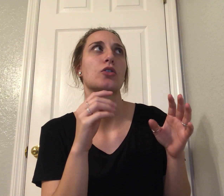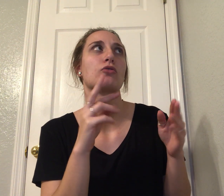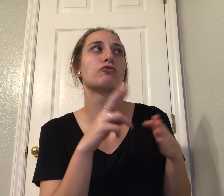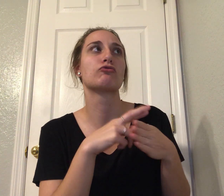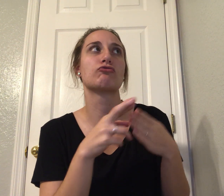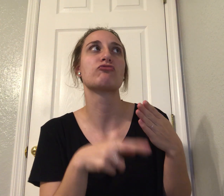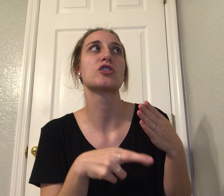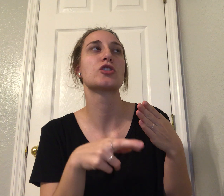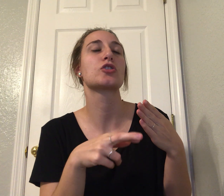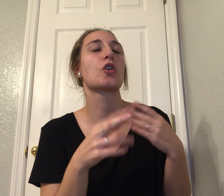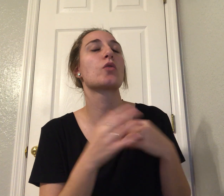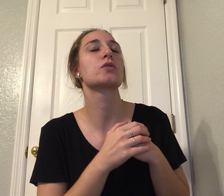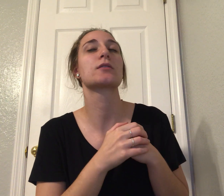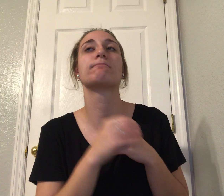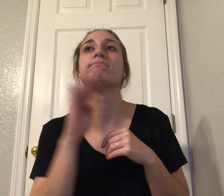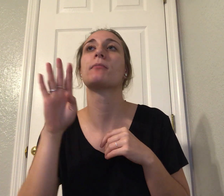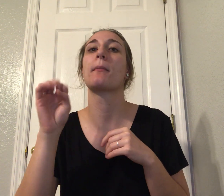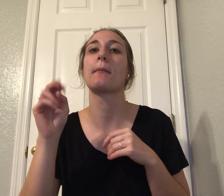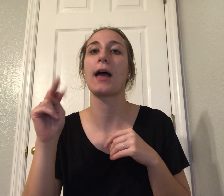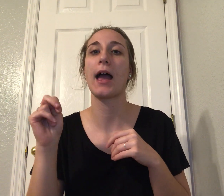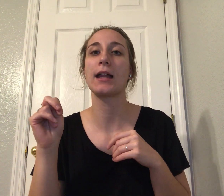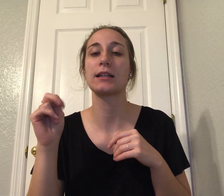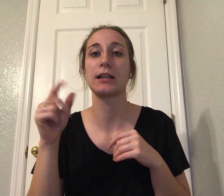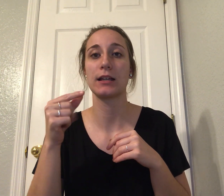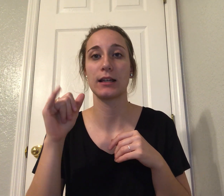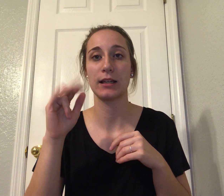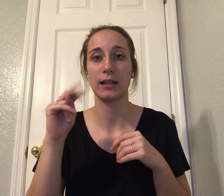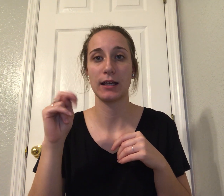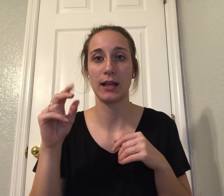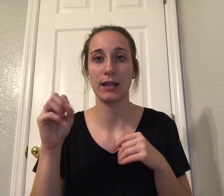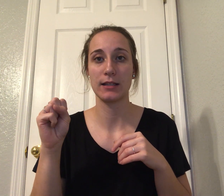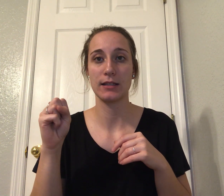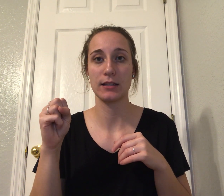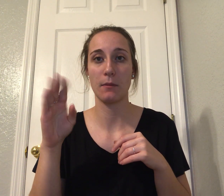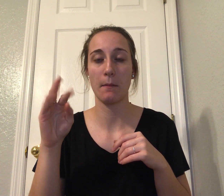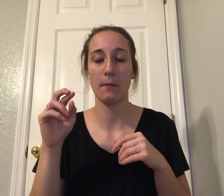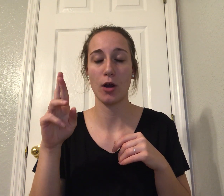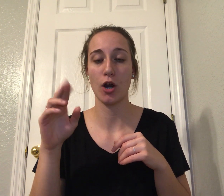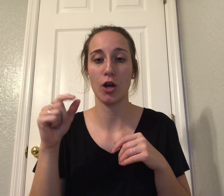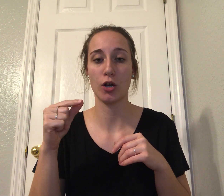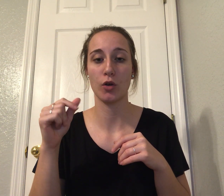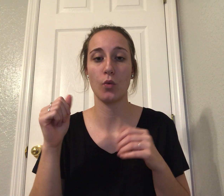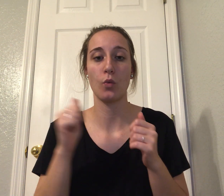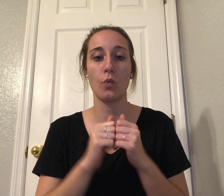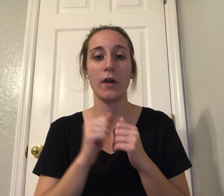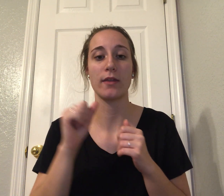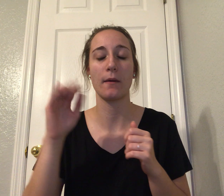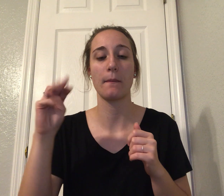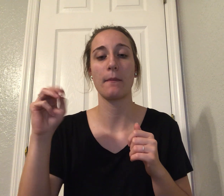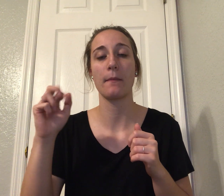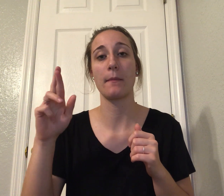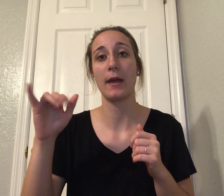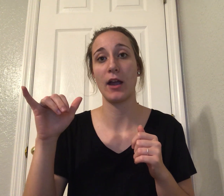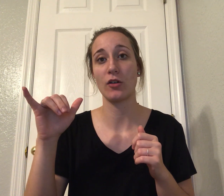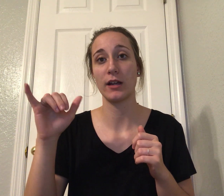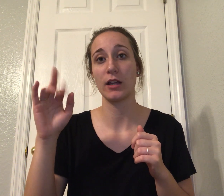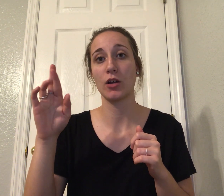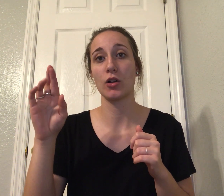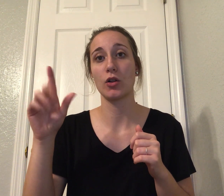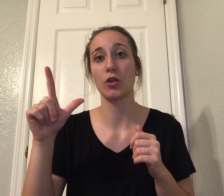Ben Ginsberg with NPR's Mary Louise Kelly. If the results of the election are not clear cut on election day or soon